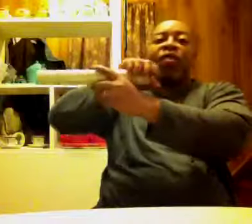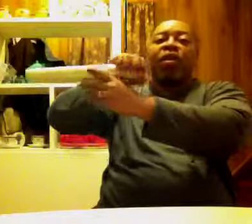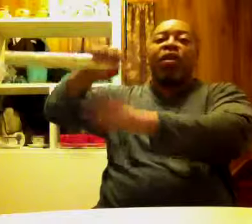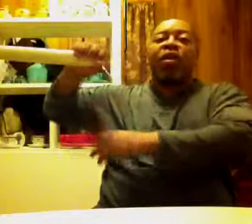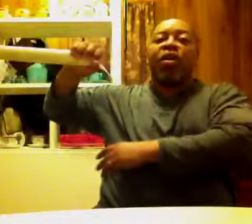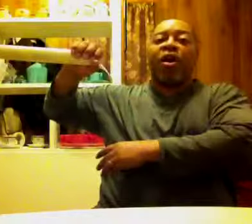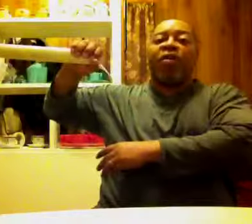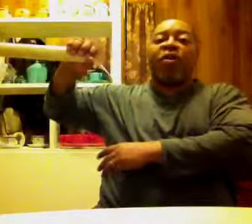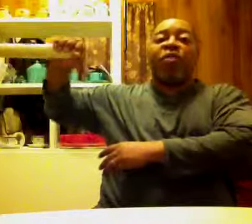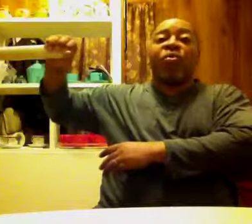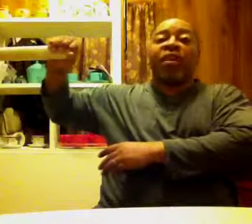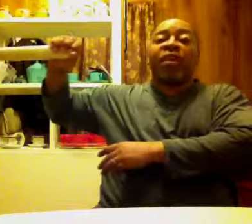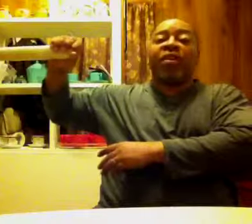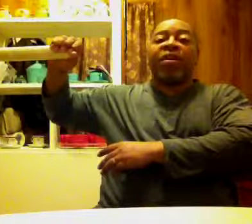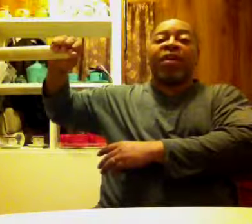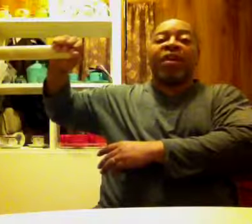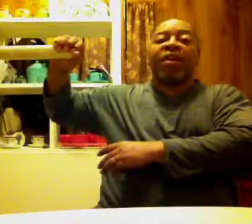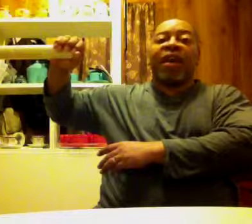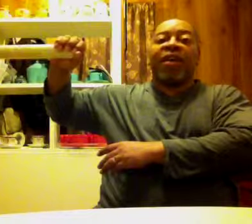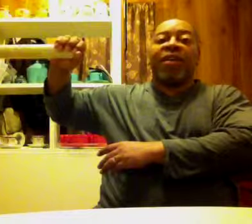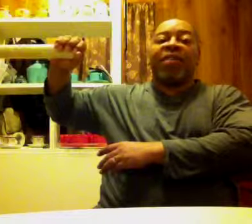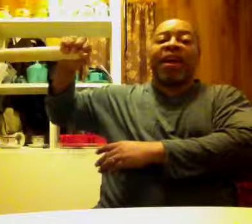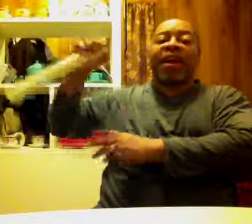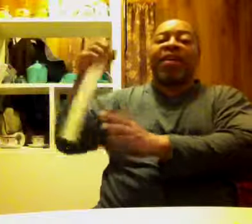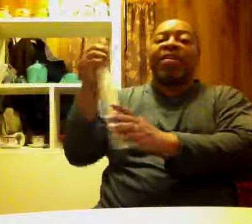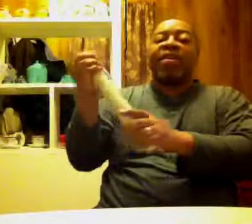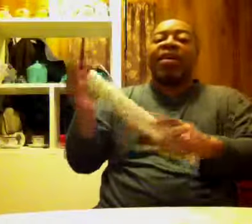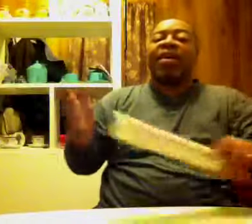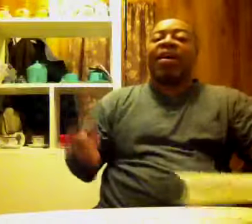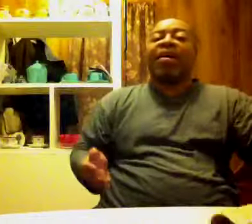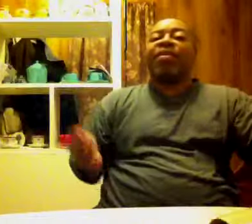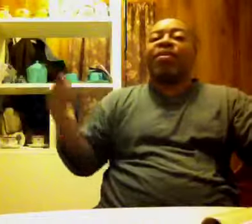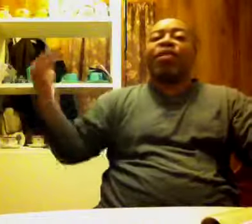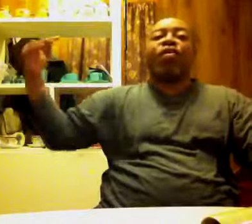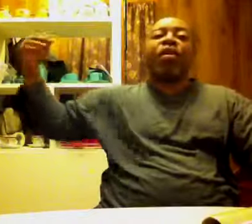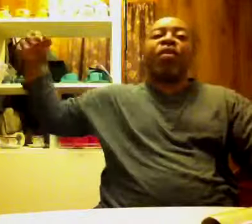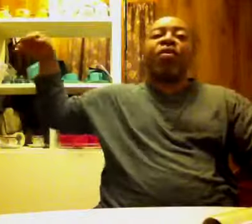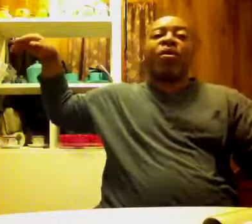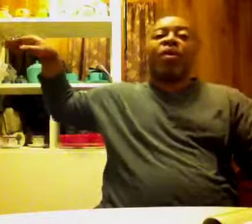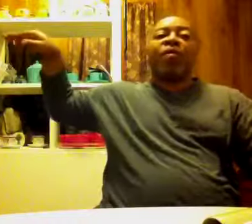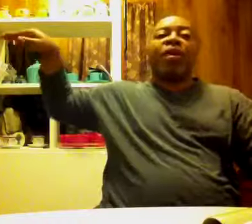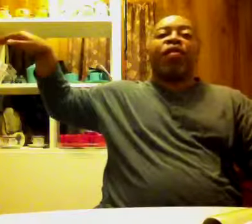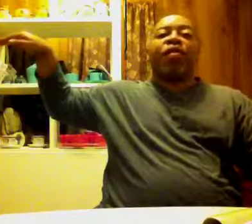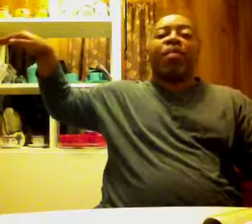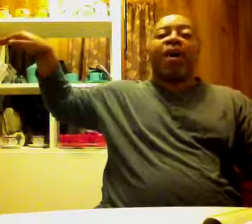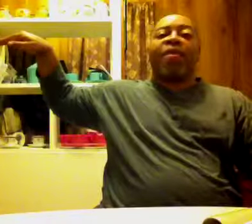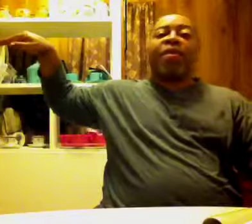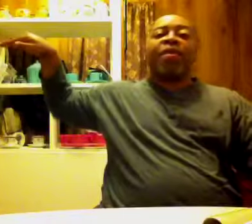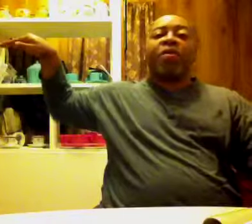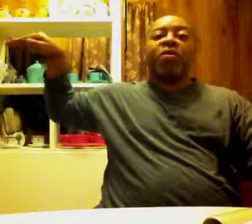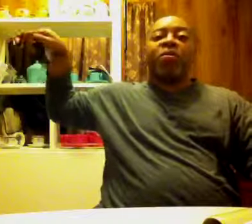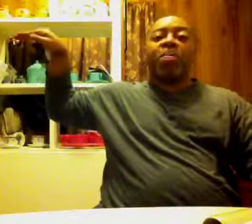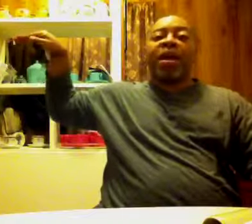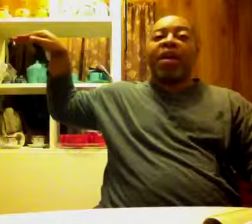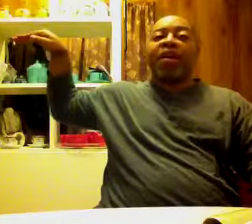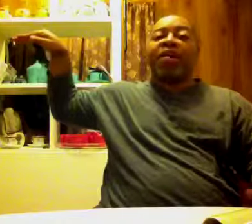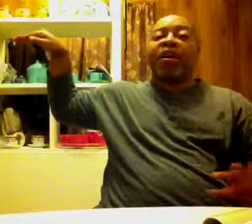it's a little harder to hold it, you know, at this angle and do it. So it's just a matter of you making the tut,